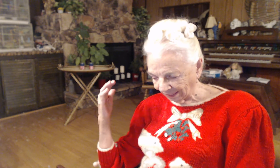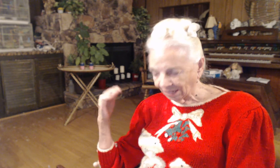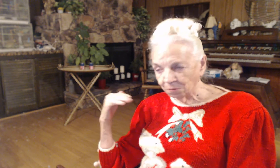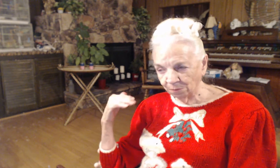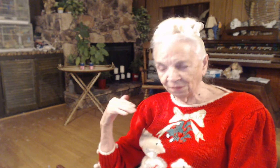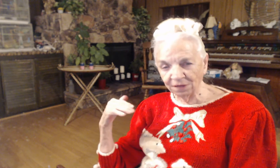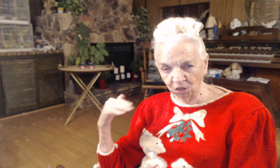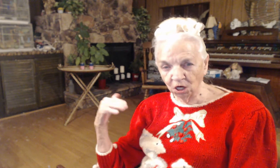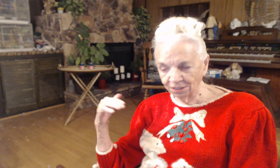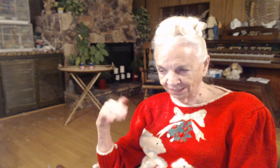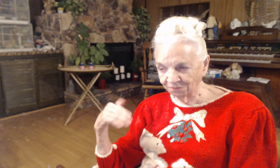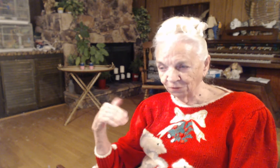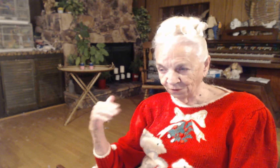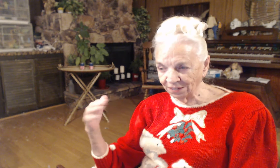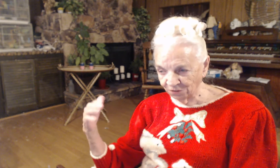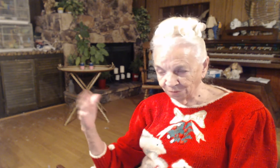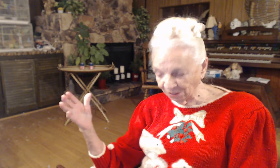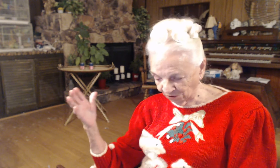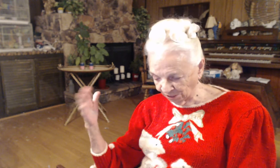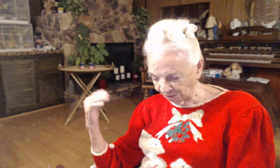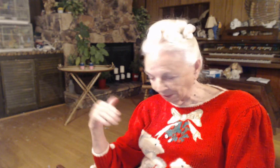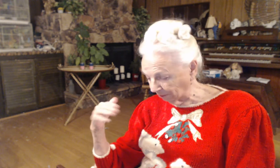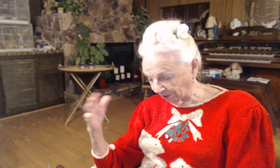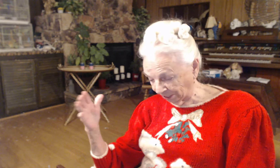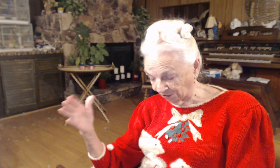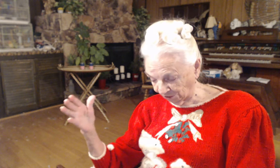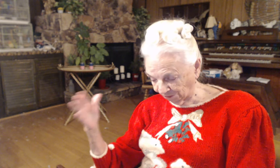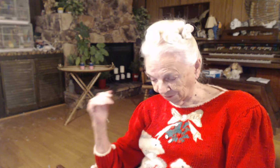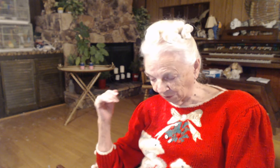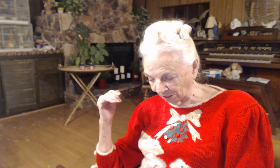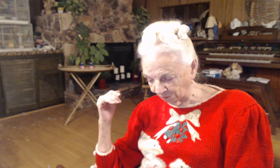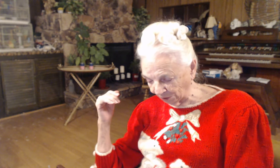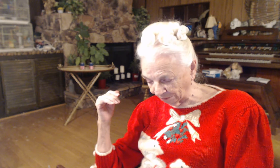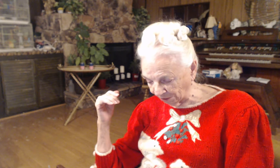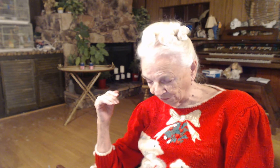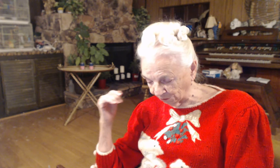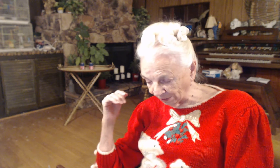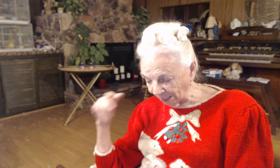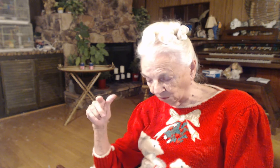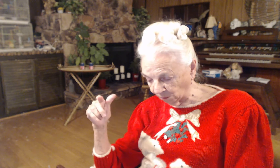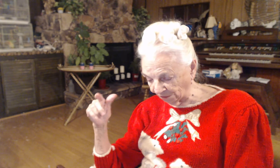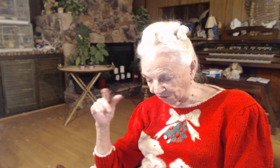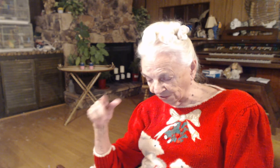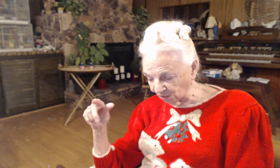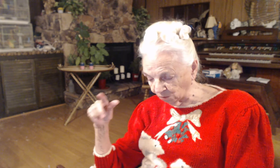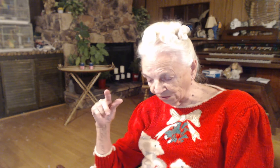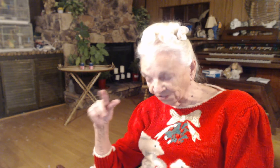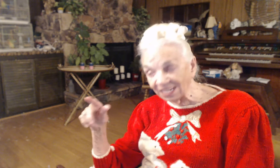But there are different things mentioned in the Bible, and I just wanted to bring them out to you. Now, when the sun was setting,